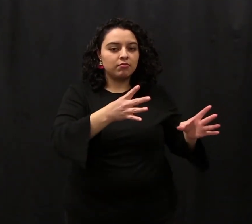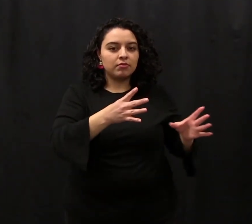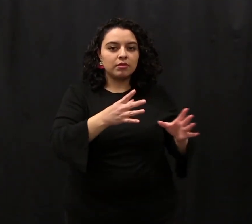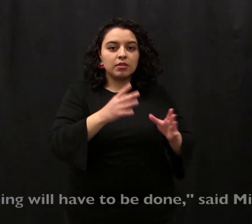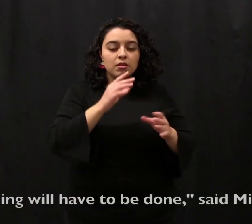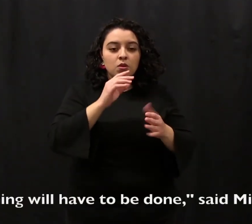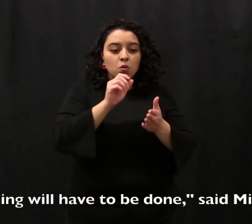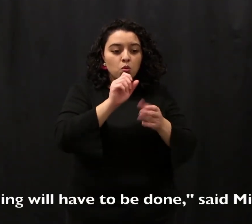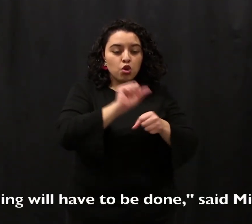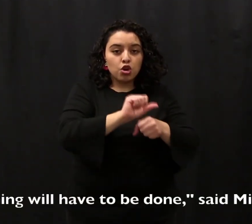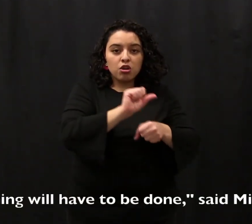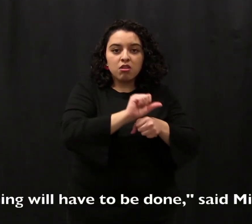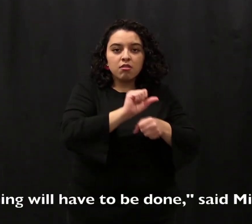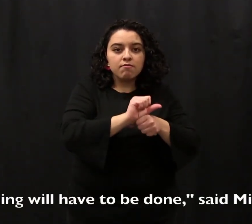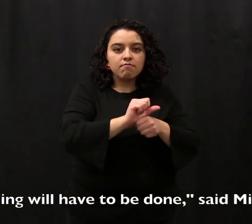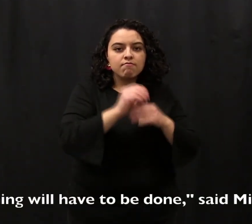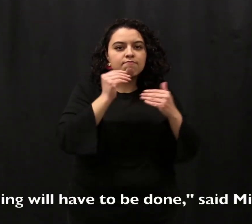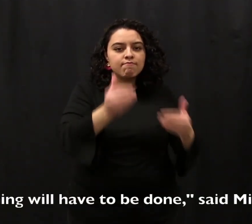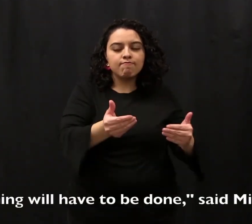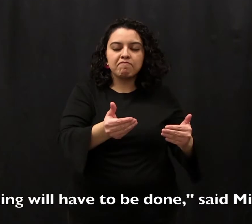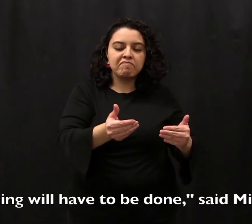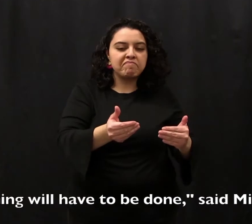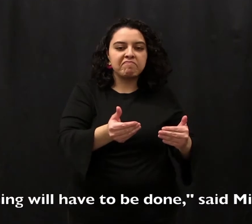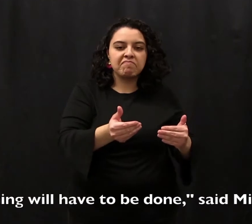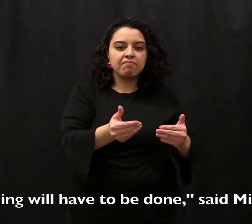Something will have to be done, said Miss Nelson.